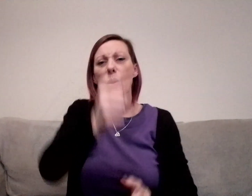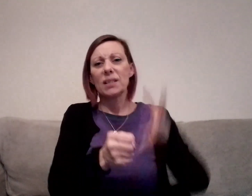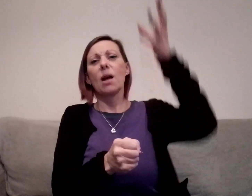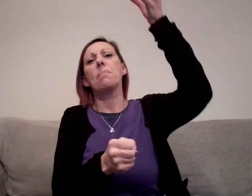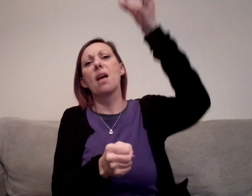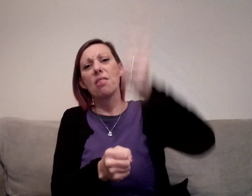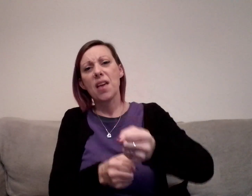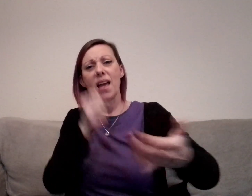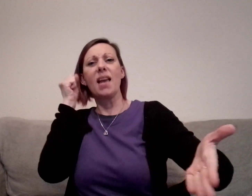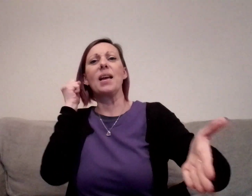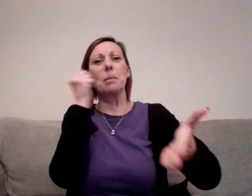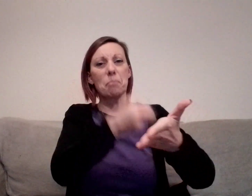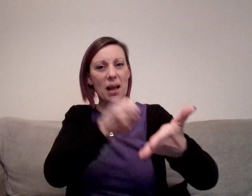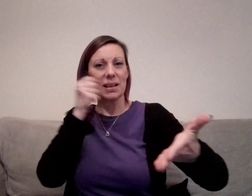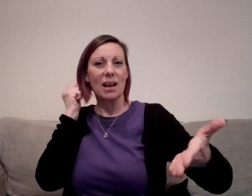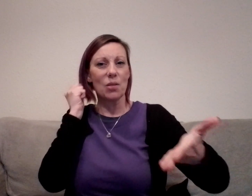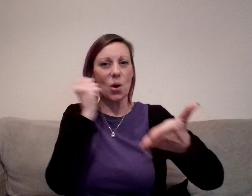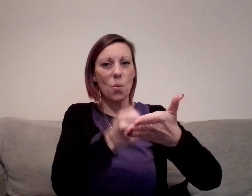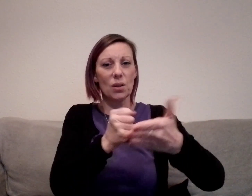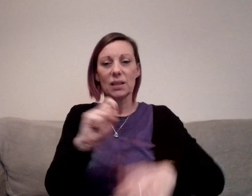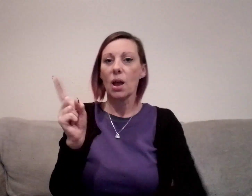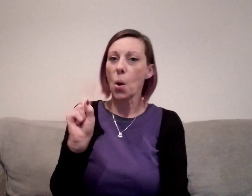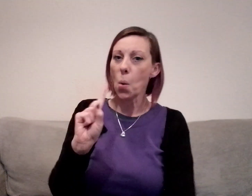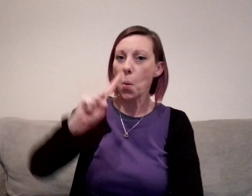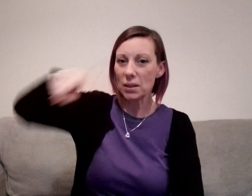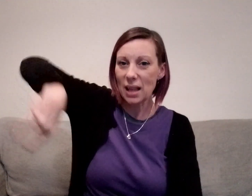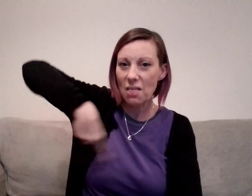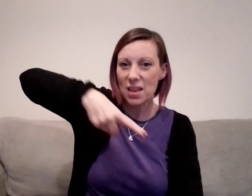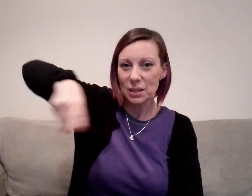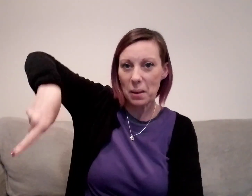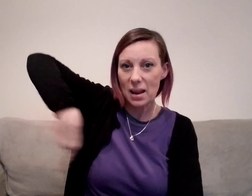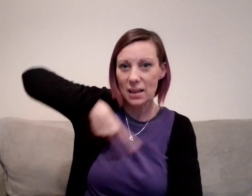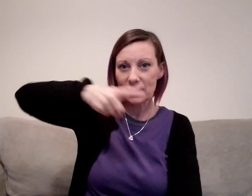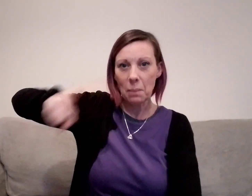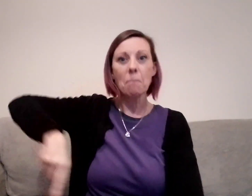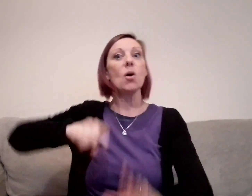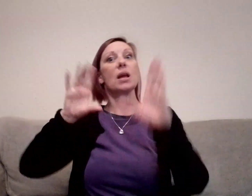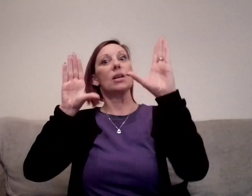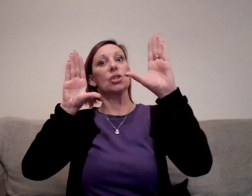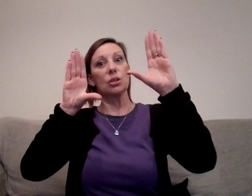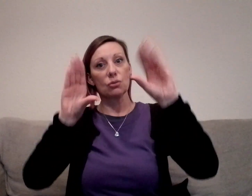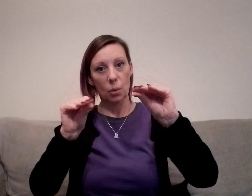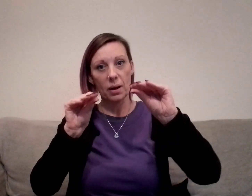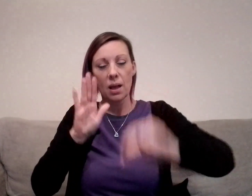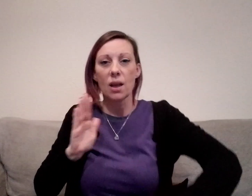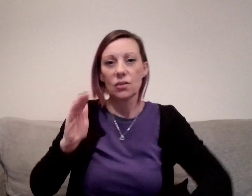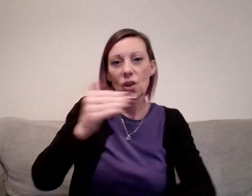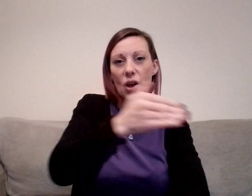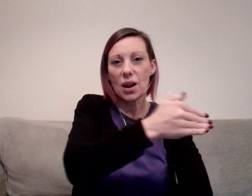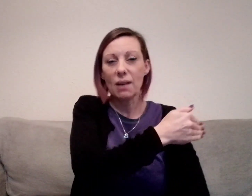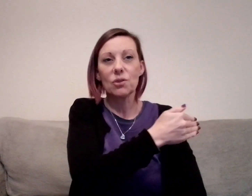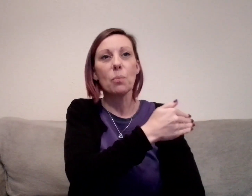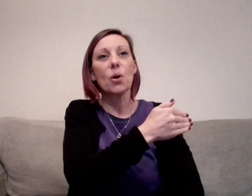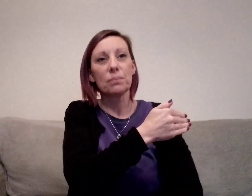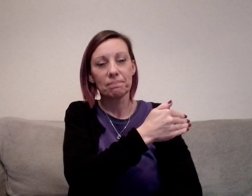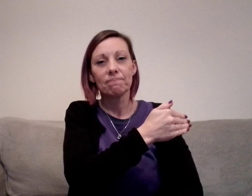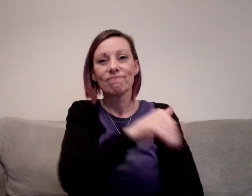Hoist at the thing and now know what's it What's that thing spinning? Somebody should stop it Turn out to port,